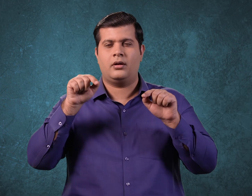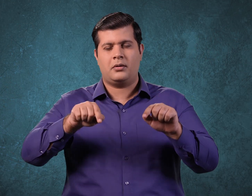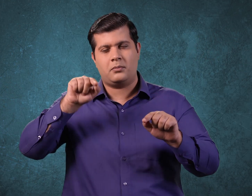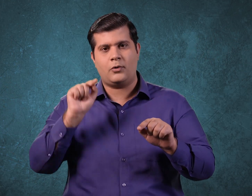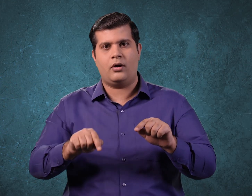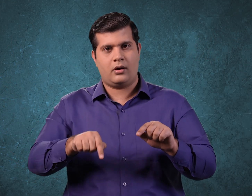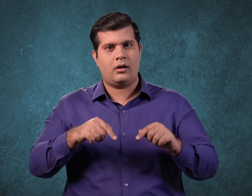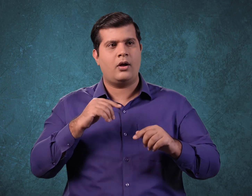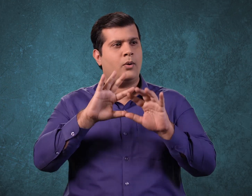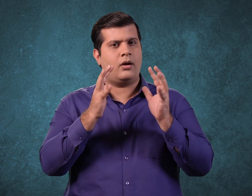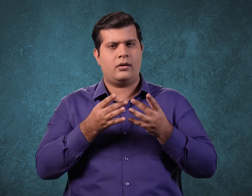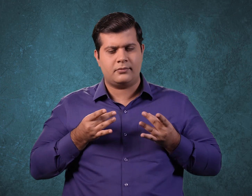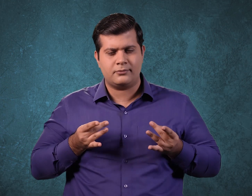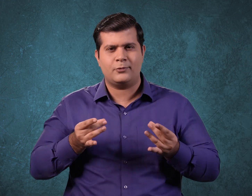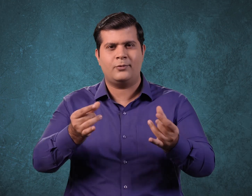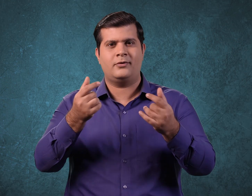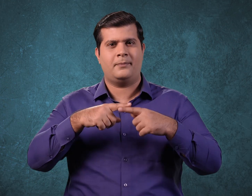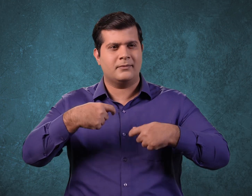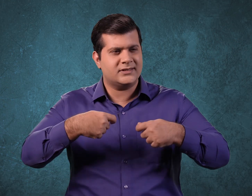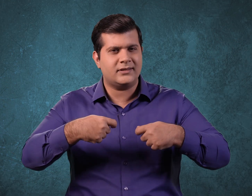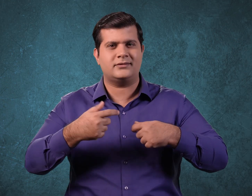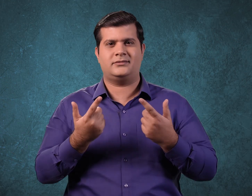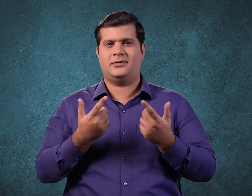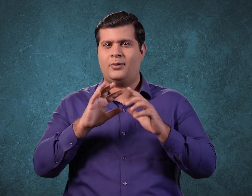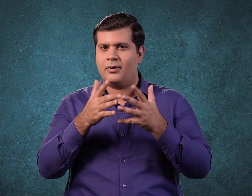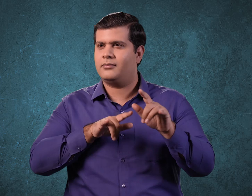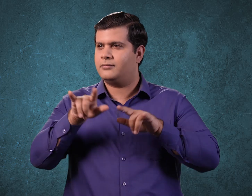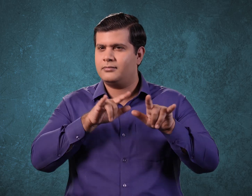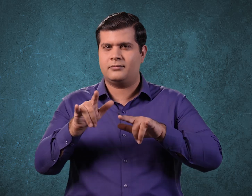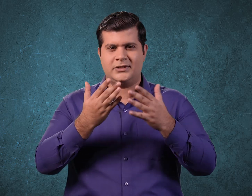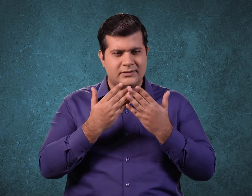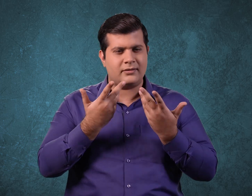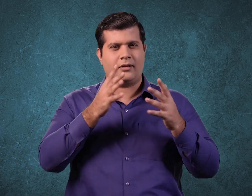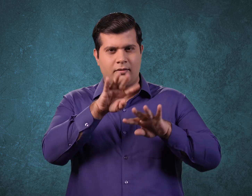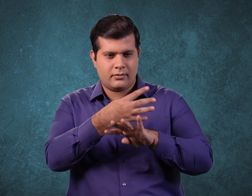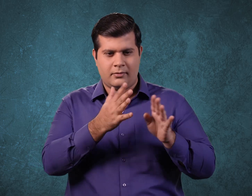This is why all our businesses, education, flights, etc. are all running so smoothly.